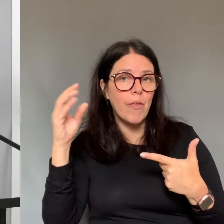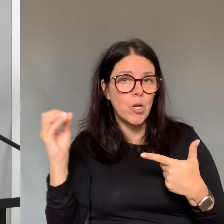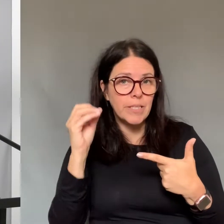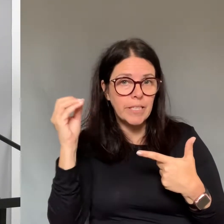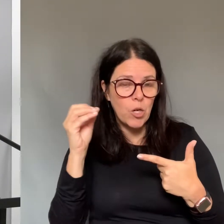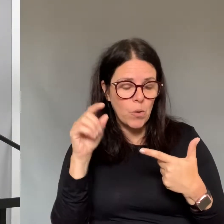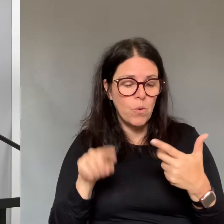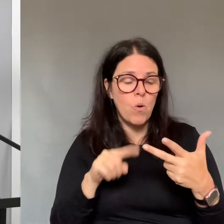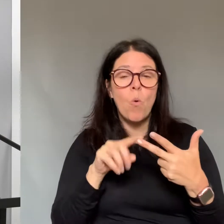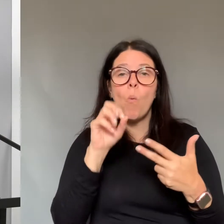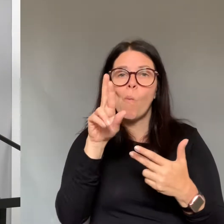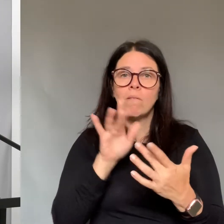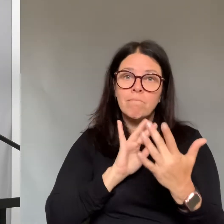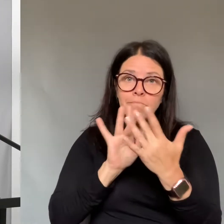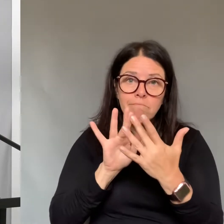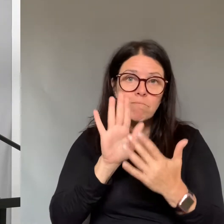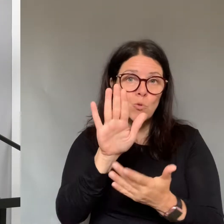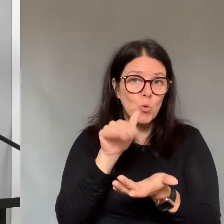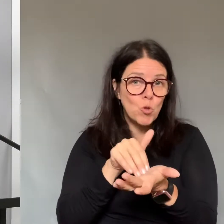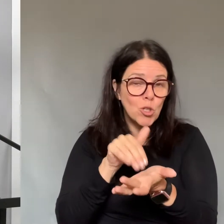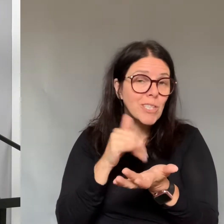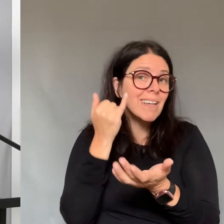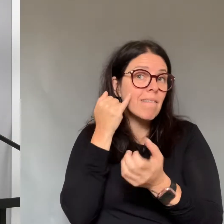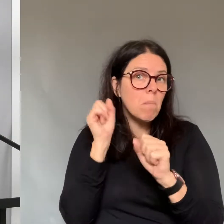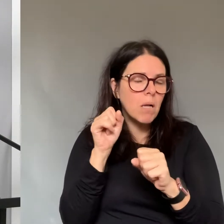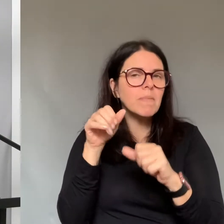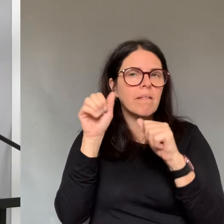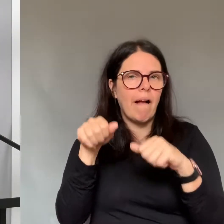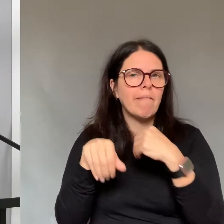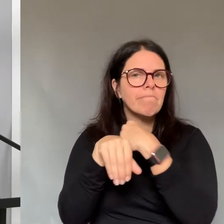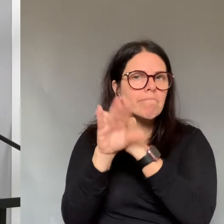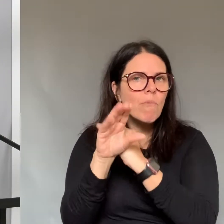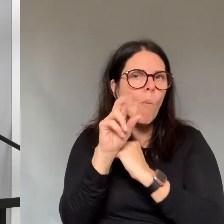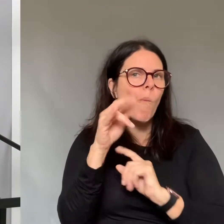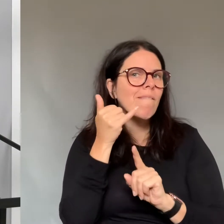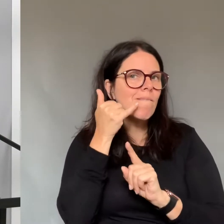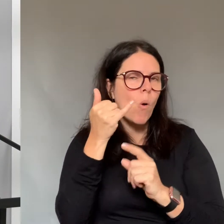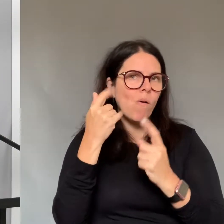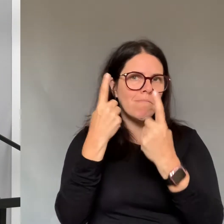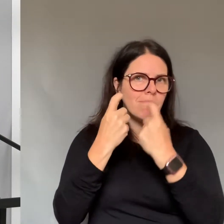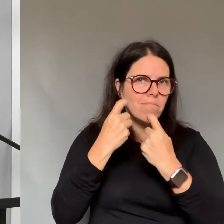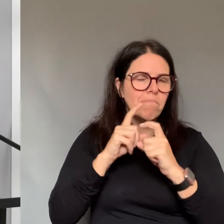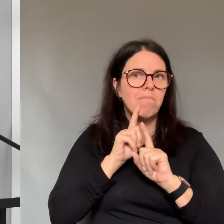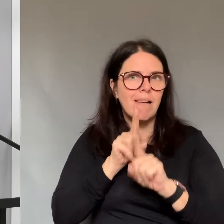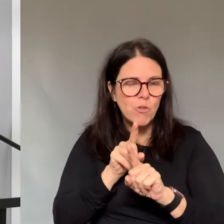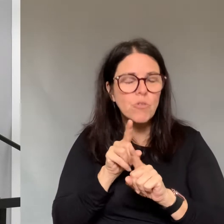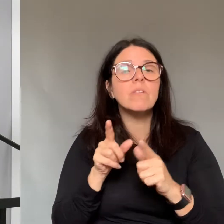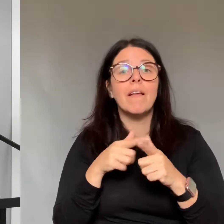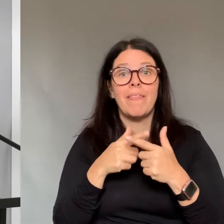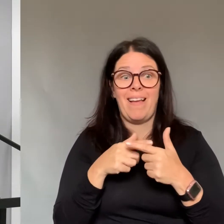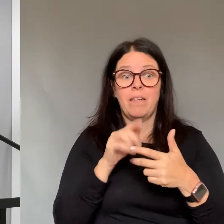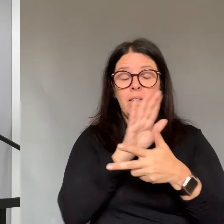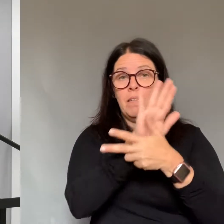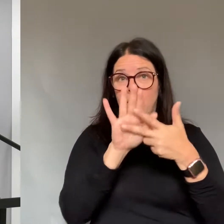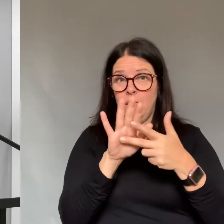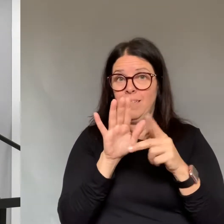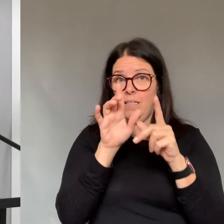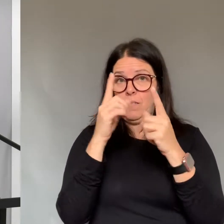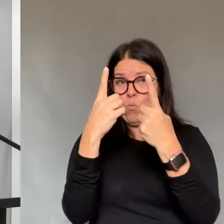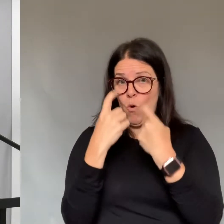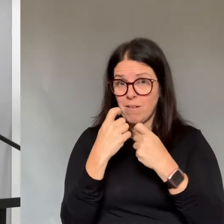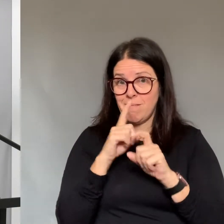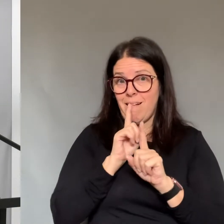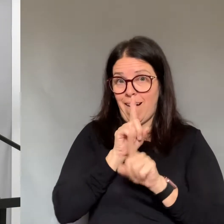available. Complete the online self-assessment tool available at Ontario.ca, contact Telehealth Ontario